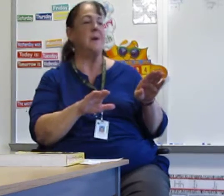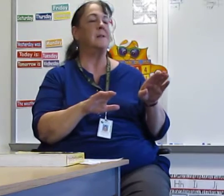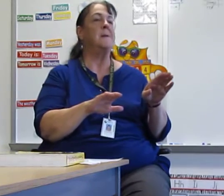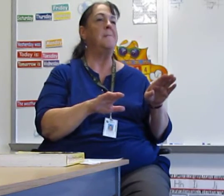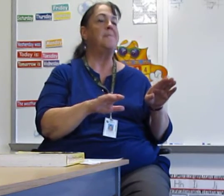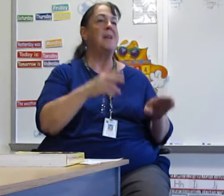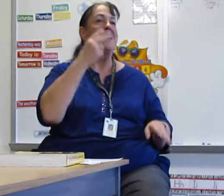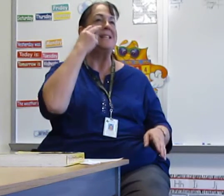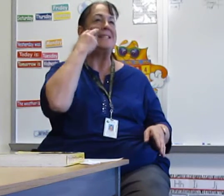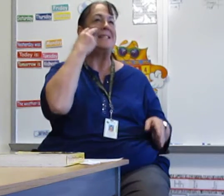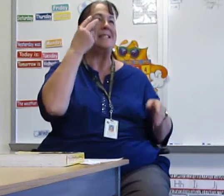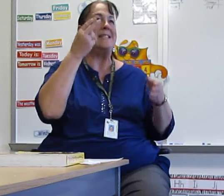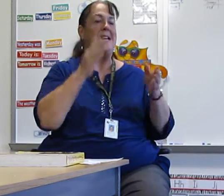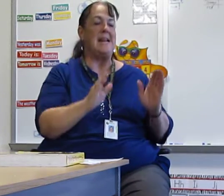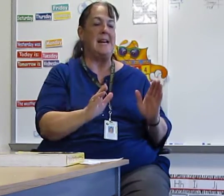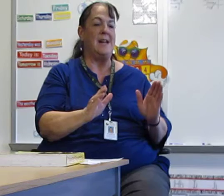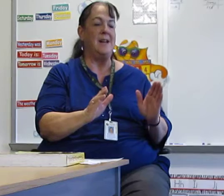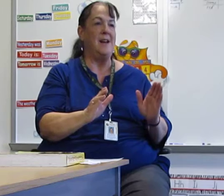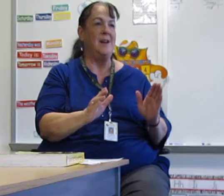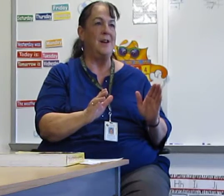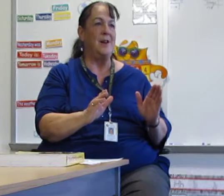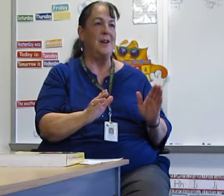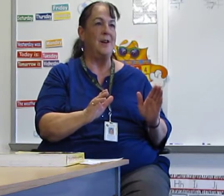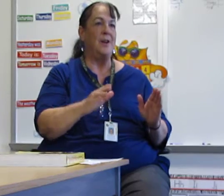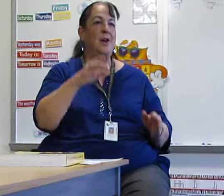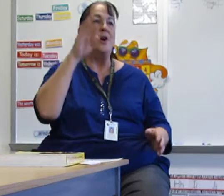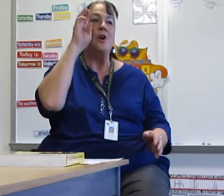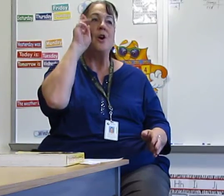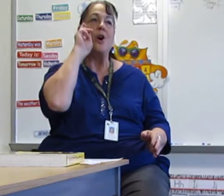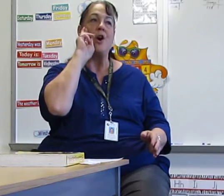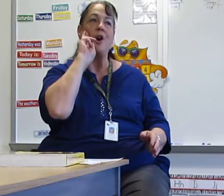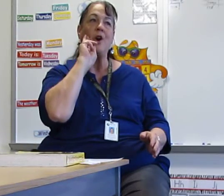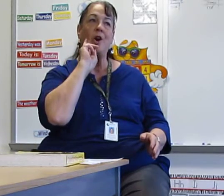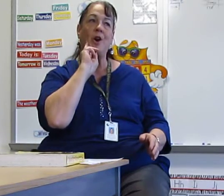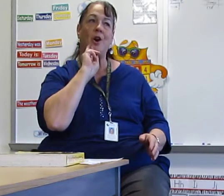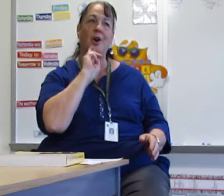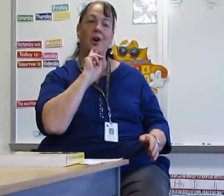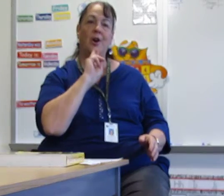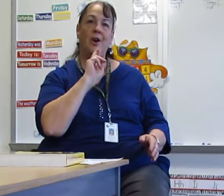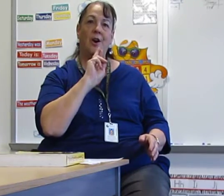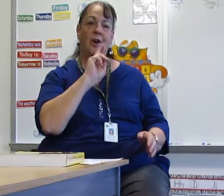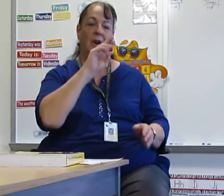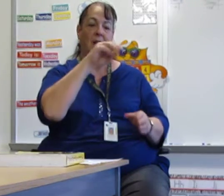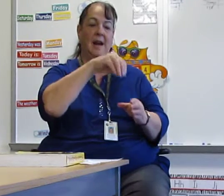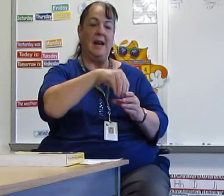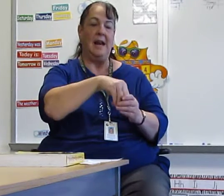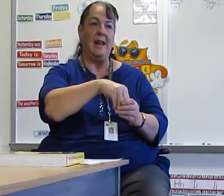there it is. Seen her in